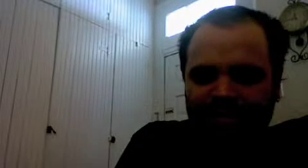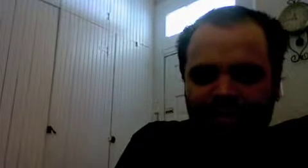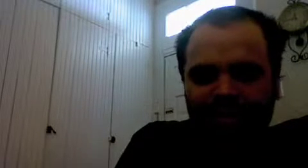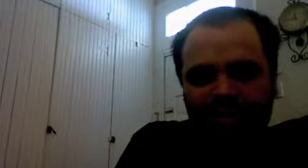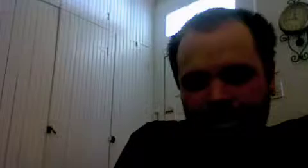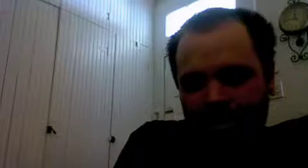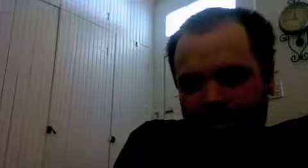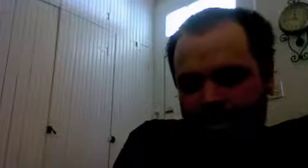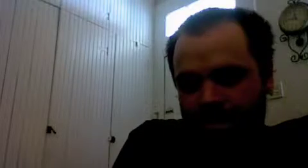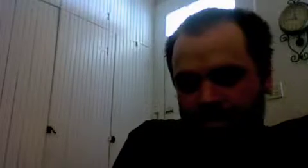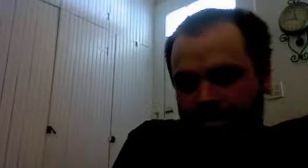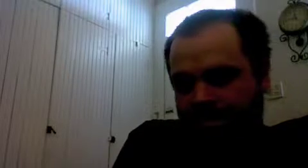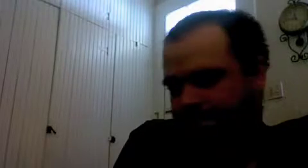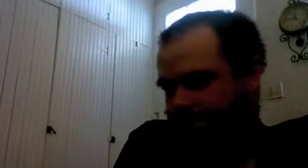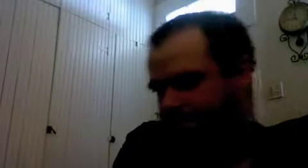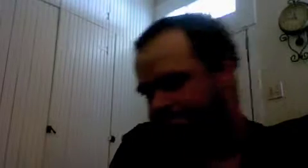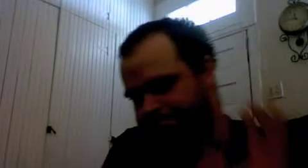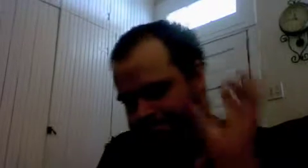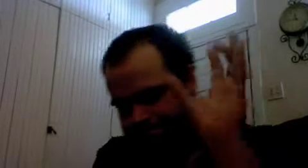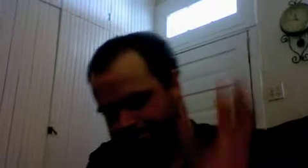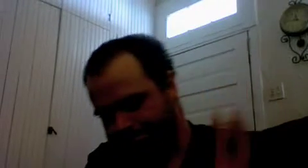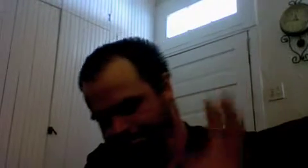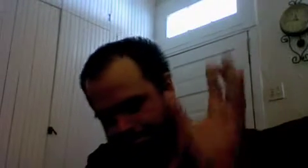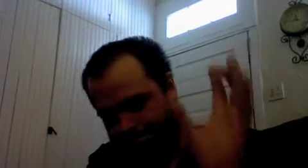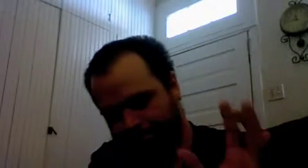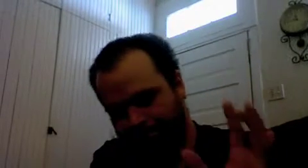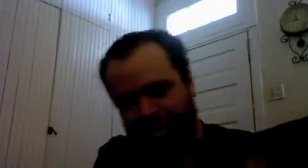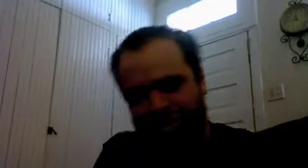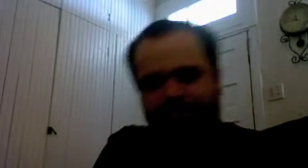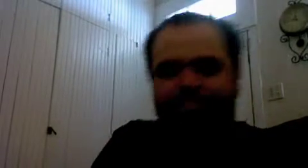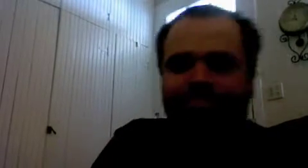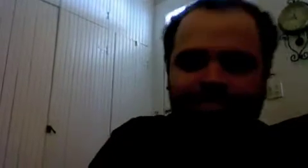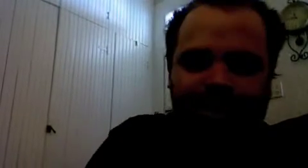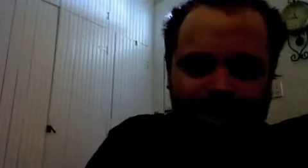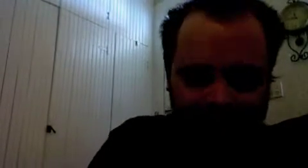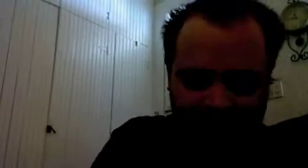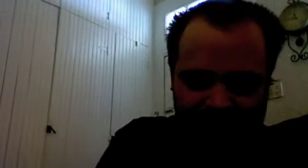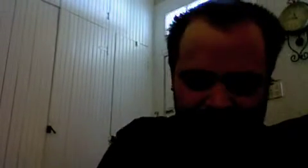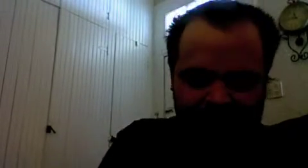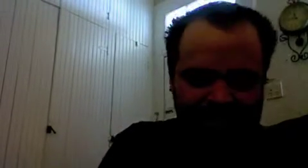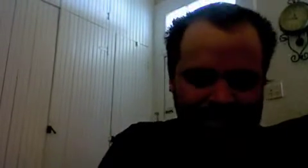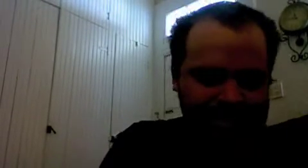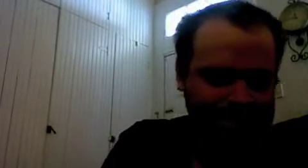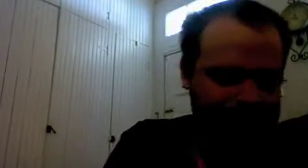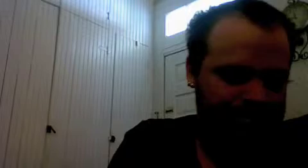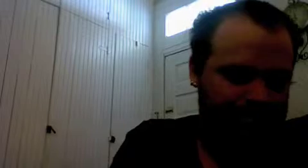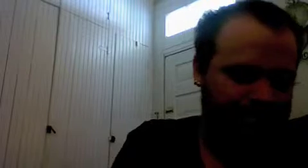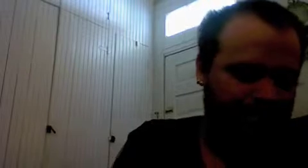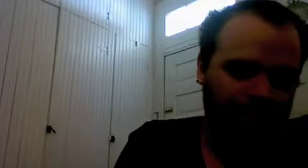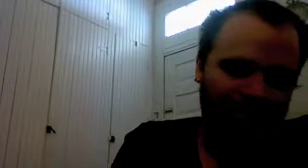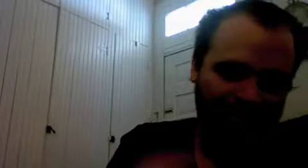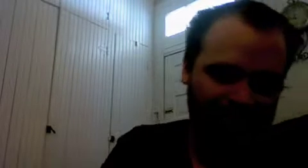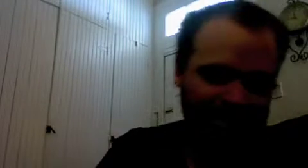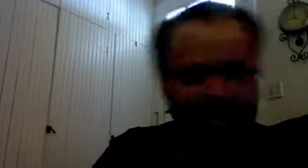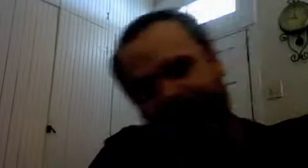section that that a block of paragraphs